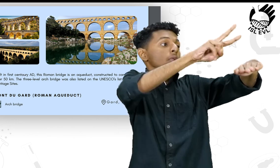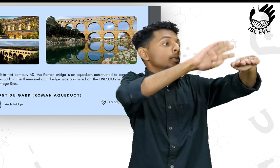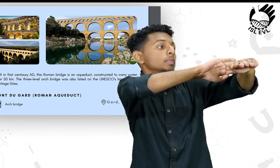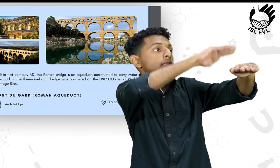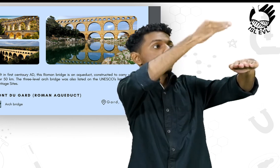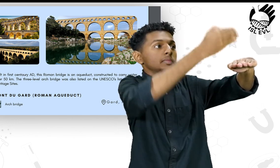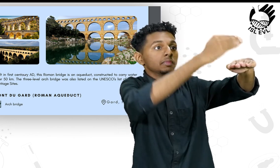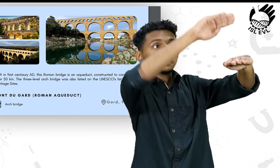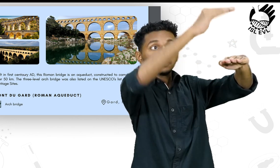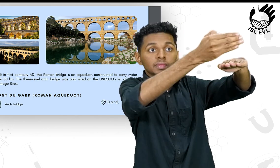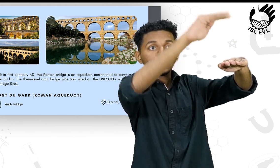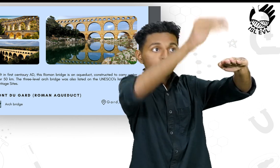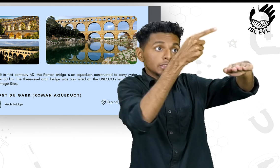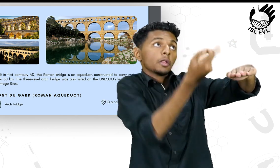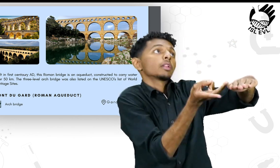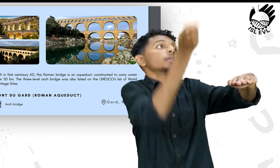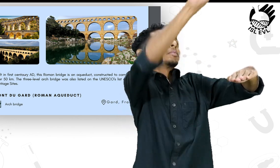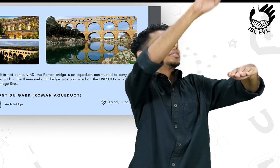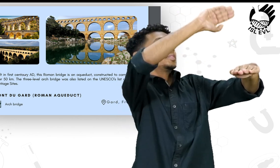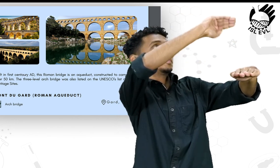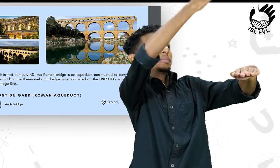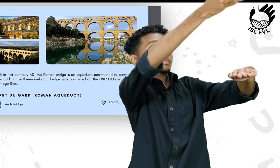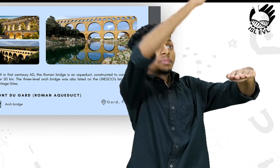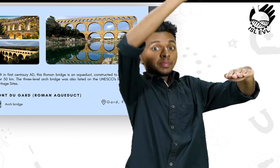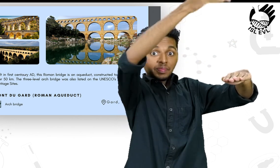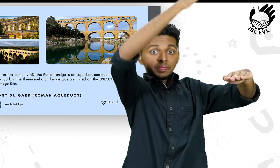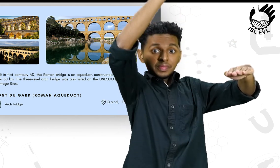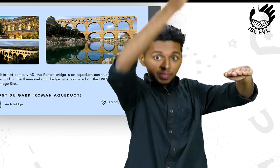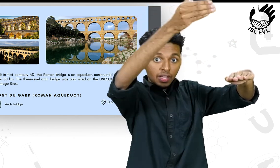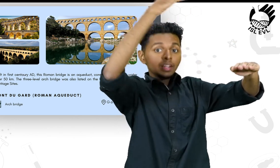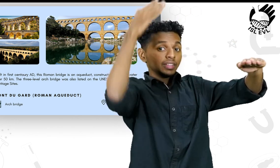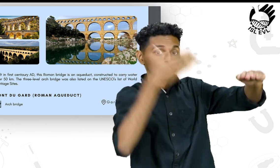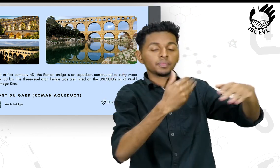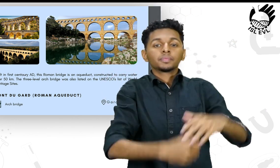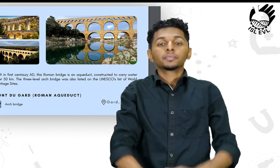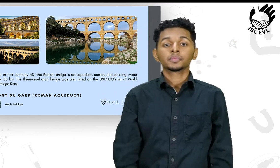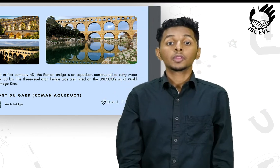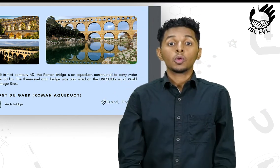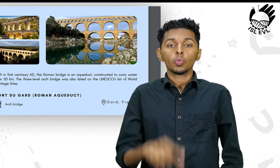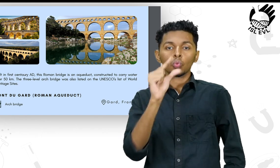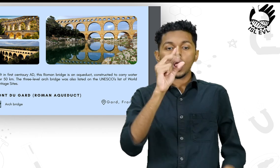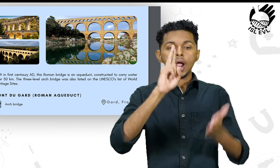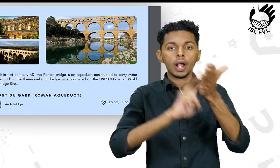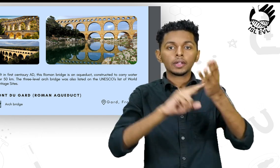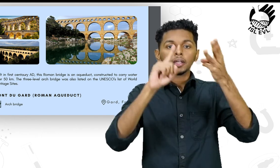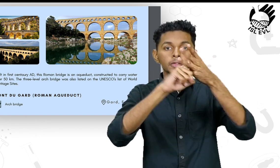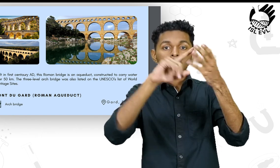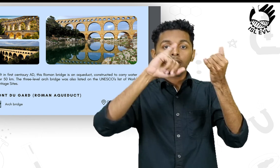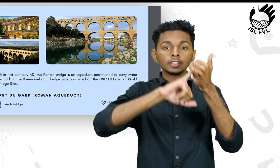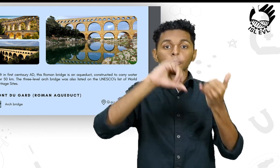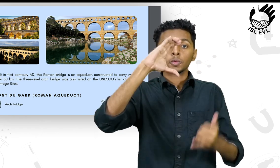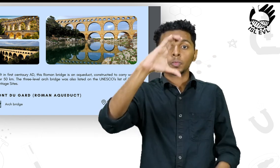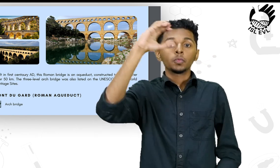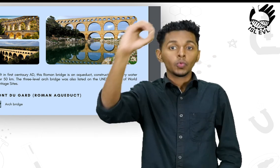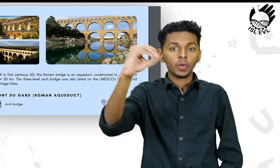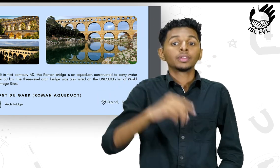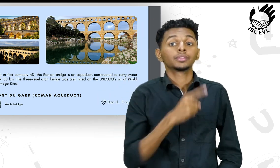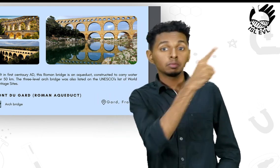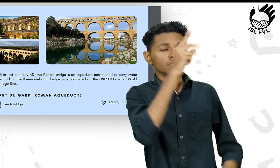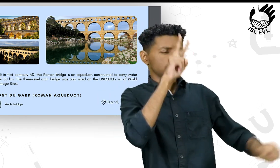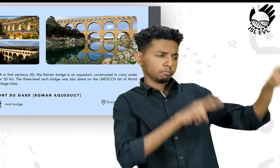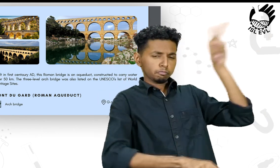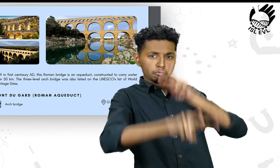kilometers. The three-level arch bridge was also listed on the UNESCO's list of World